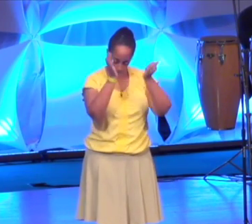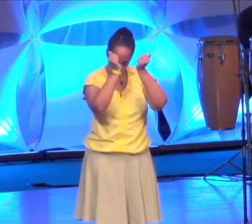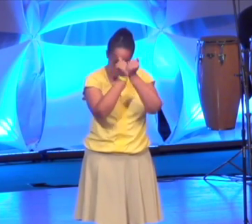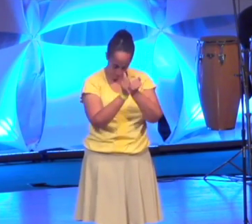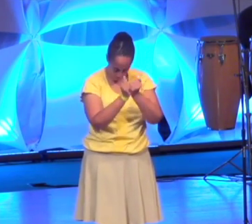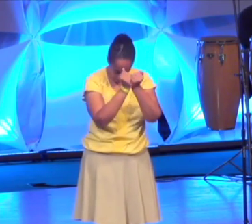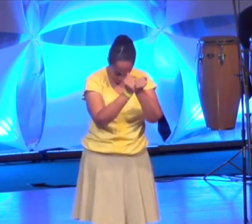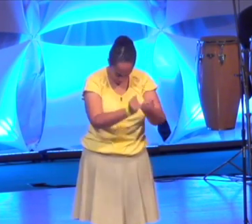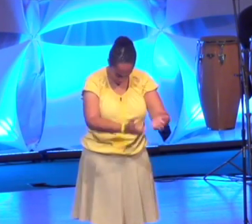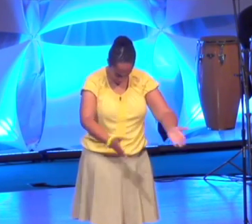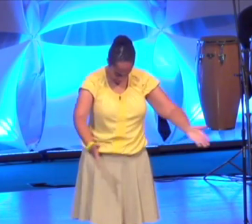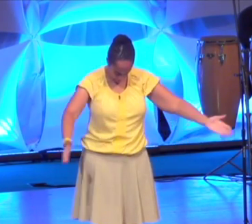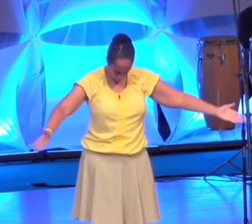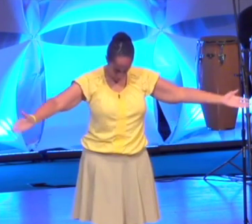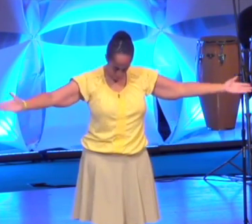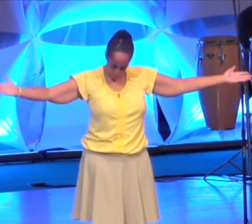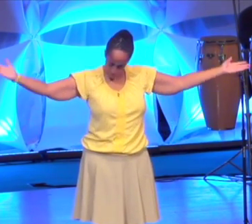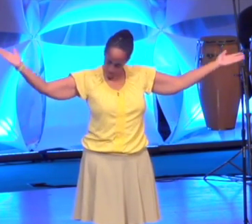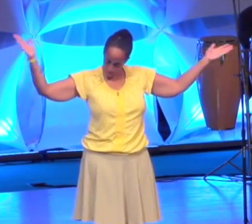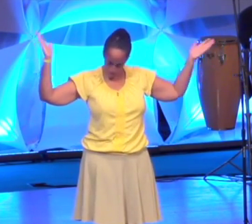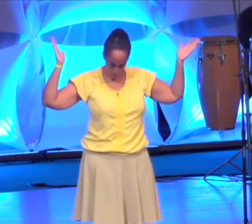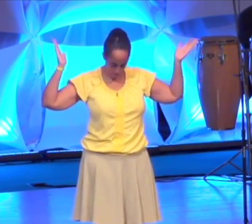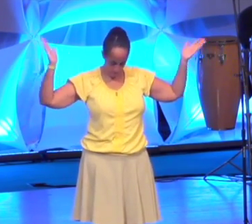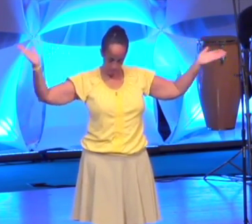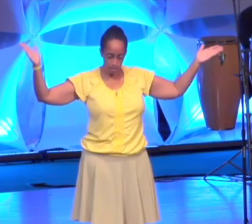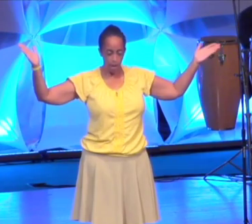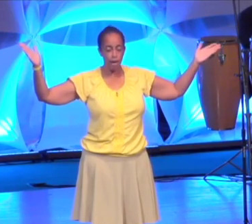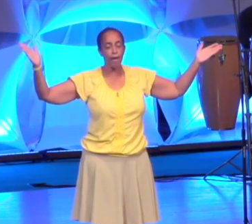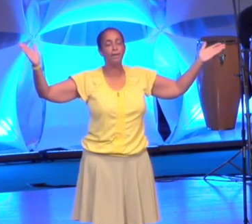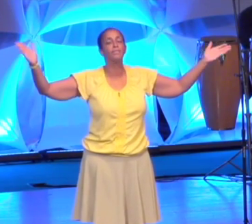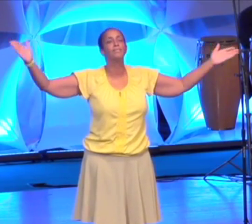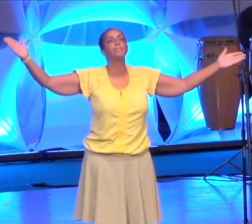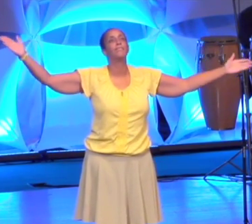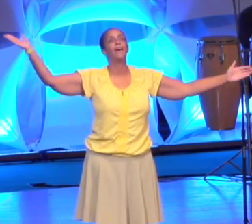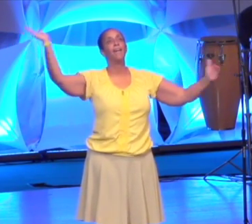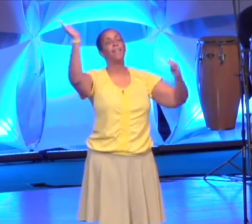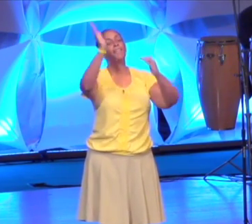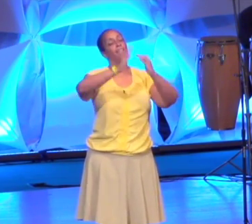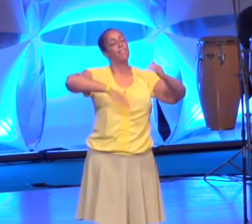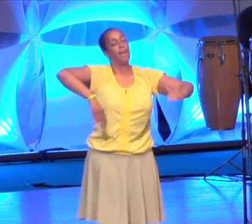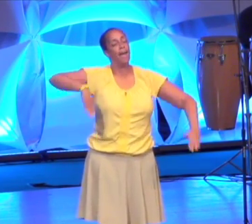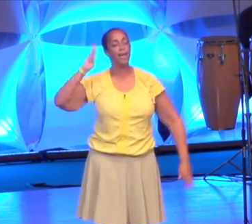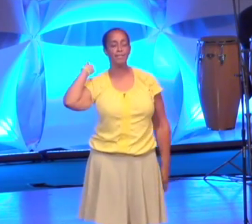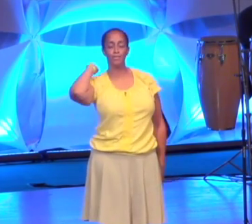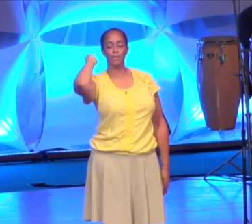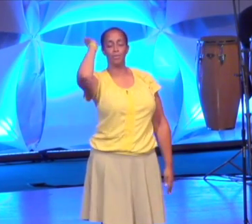his near pierced hands than to